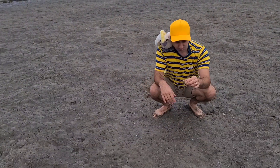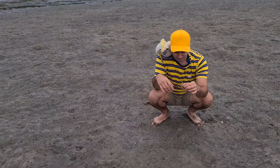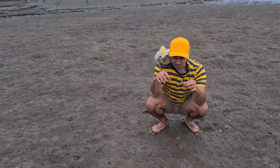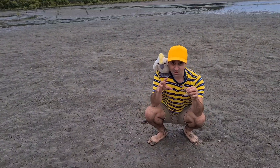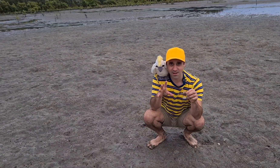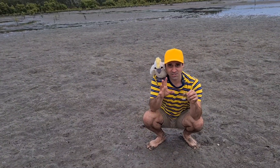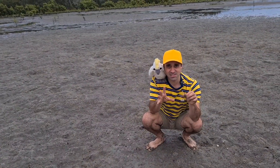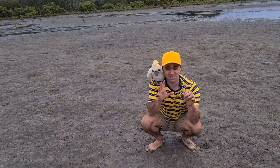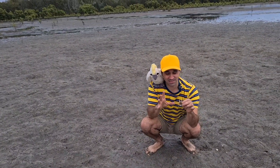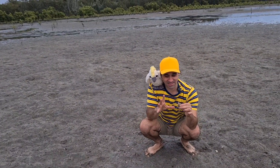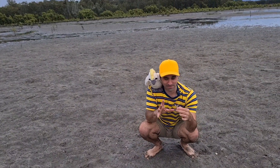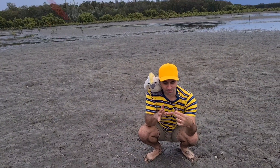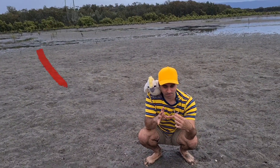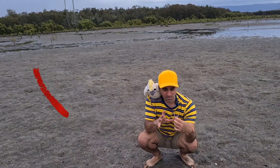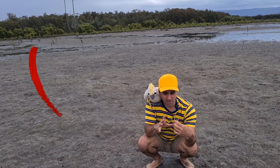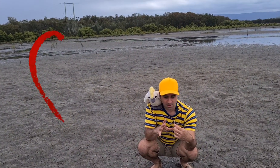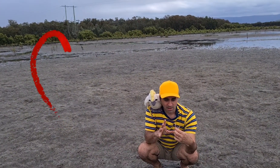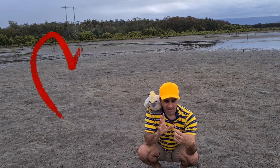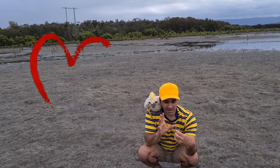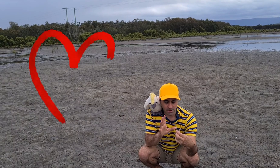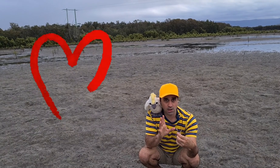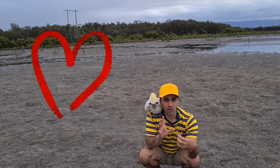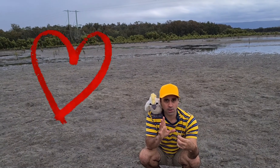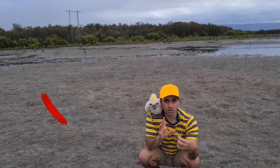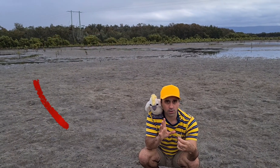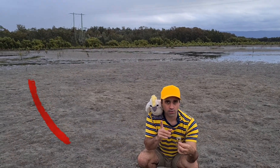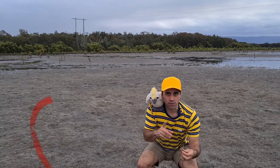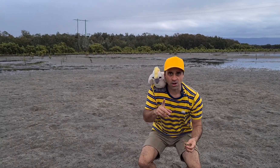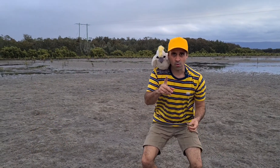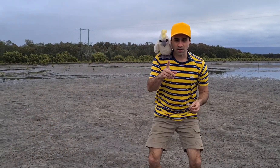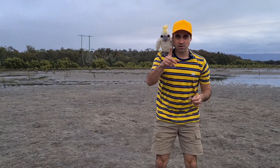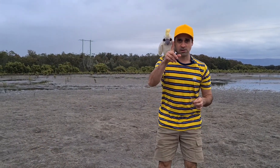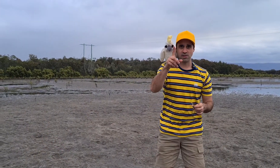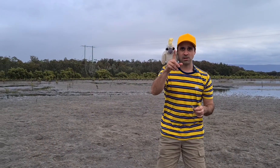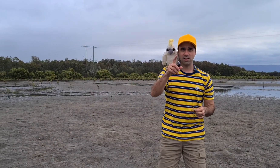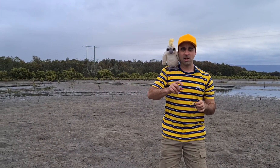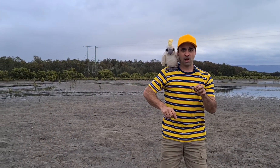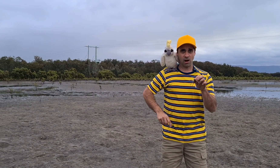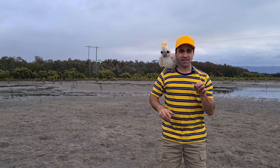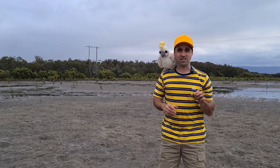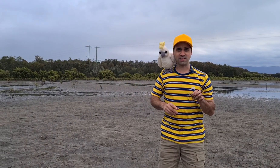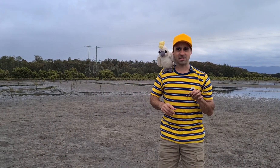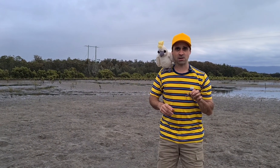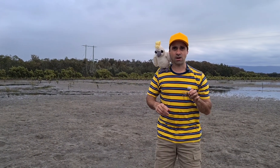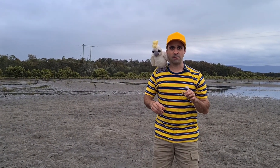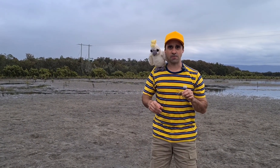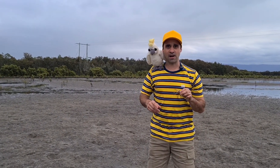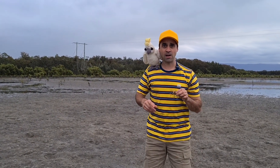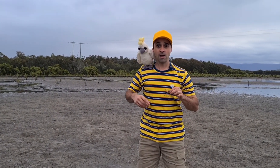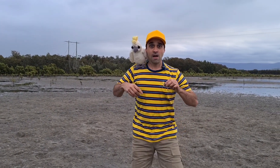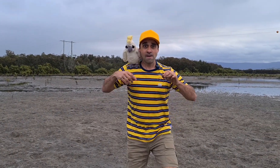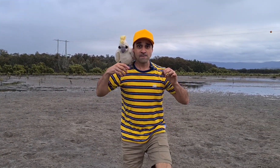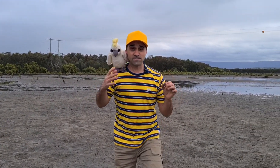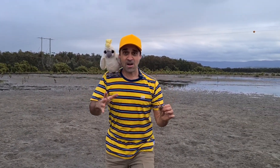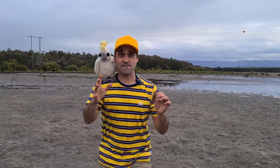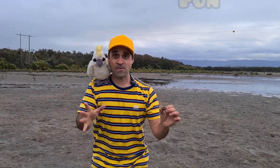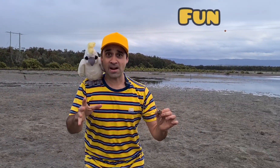I just love them. And you know what? I think it's time for our fun facts